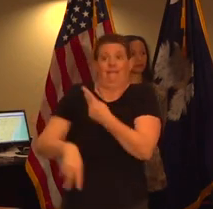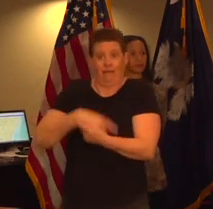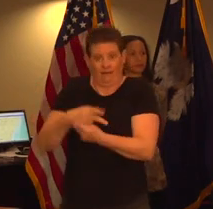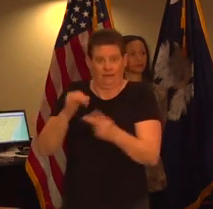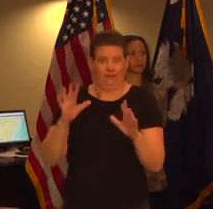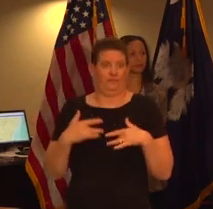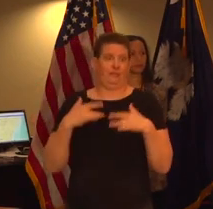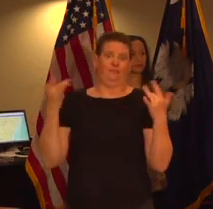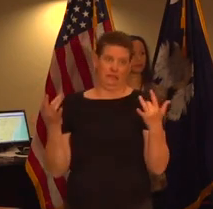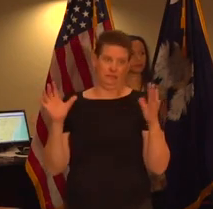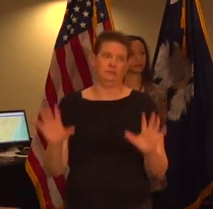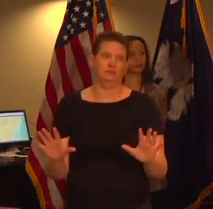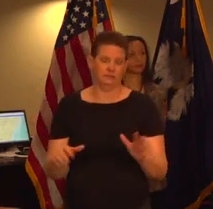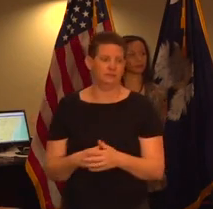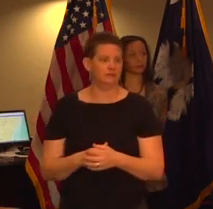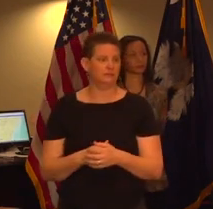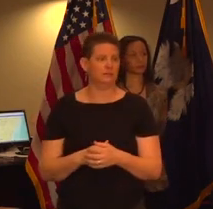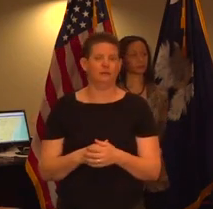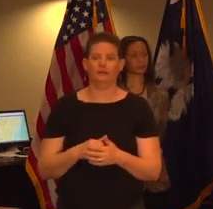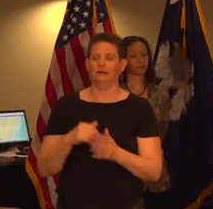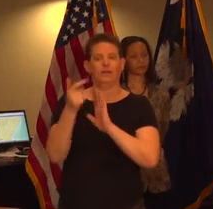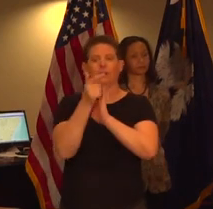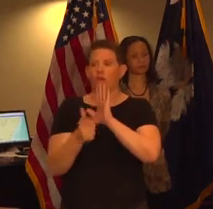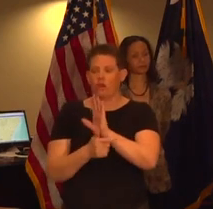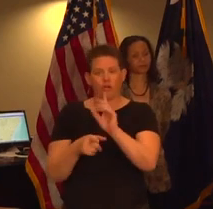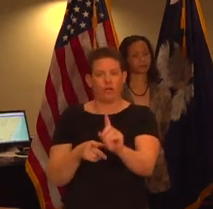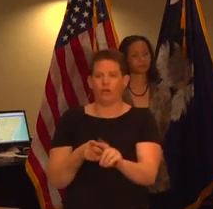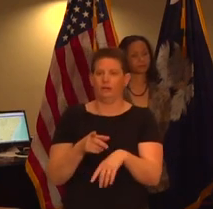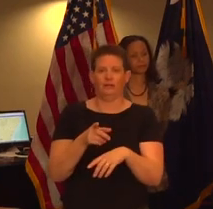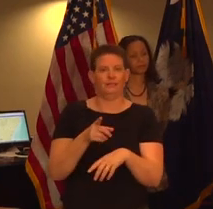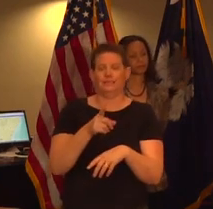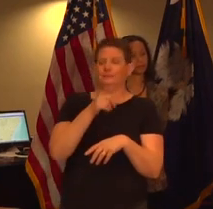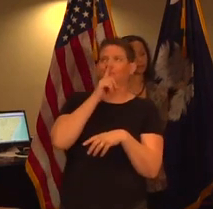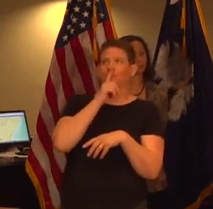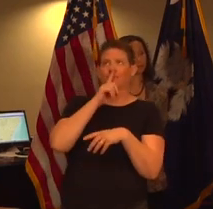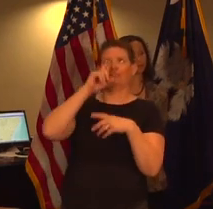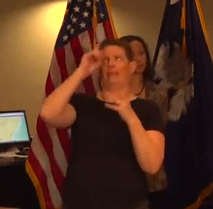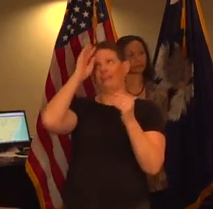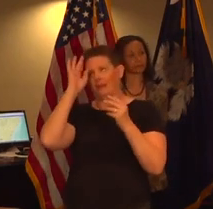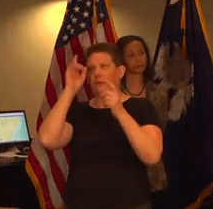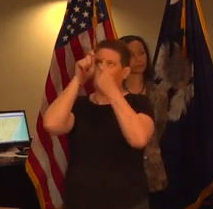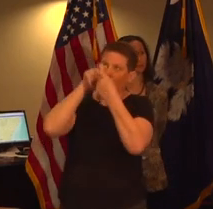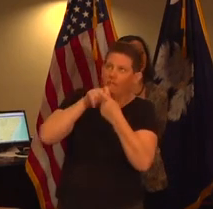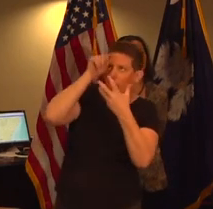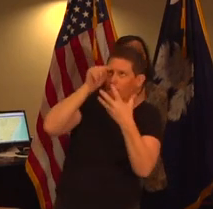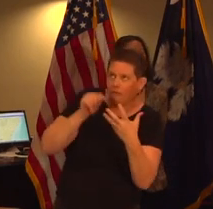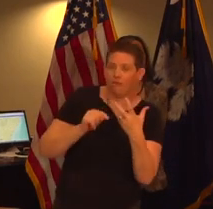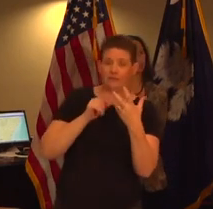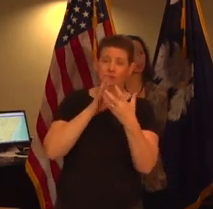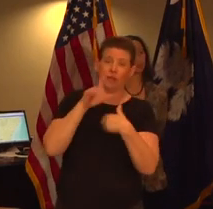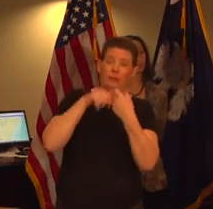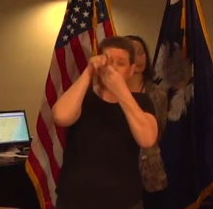events it is not the statute does not contemplate although it does not specifically rule anything